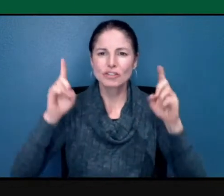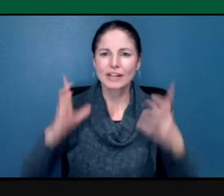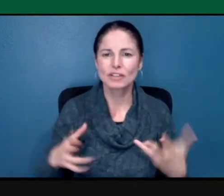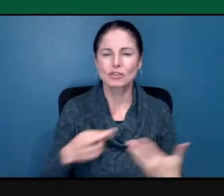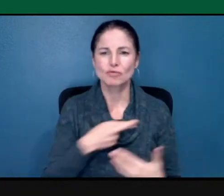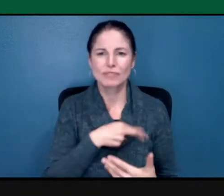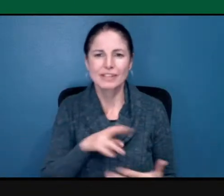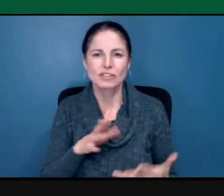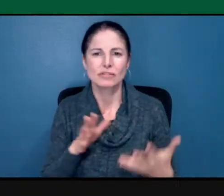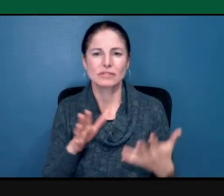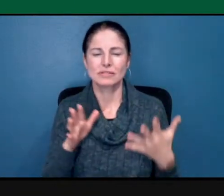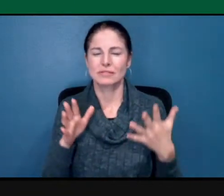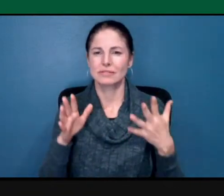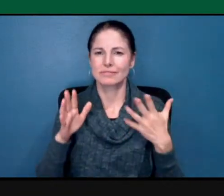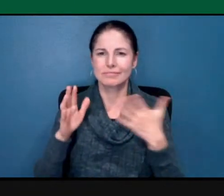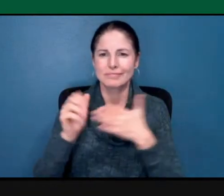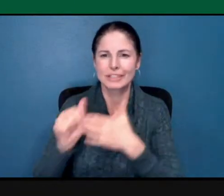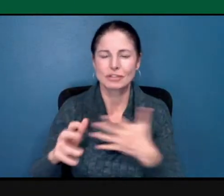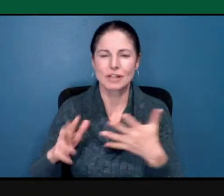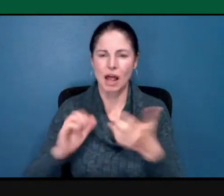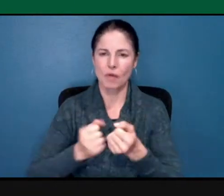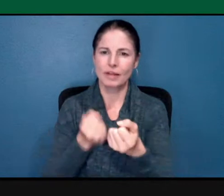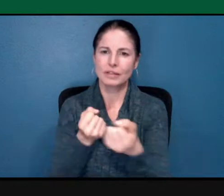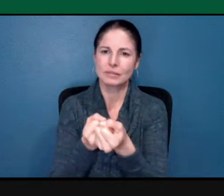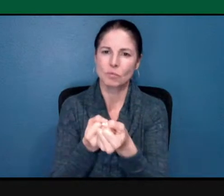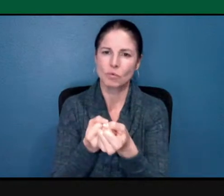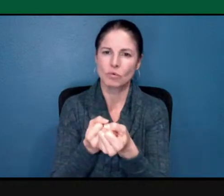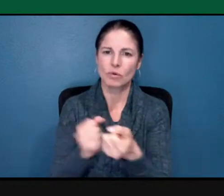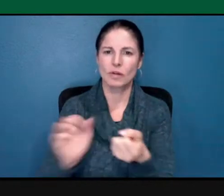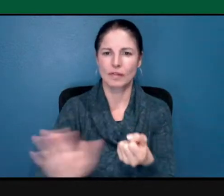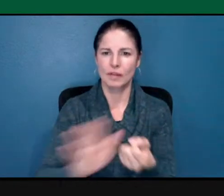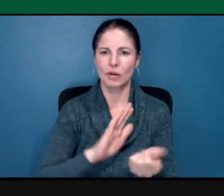communities that they support and are part of heal.